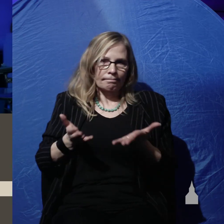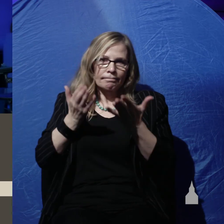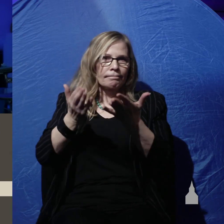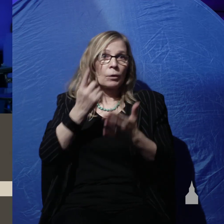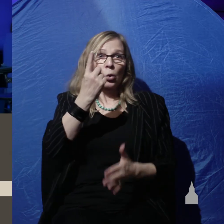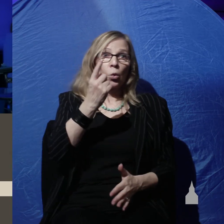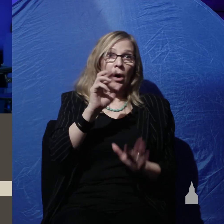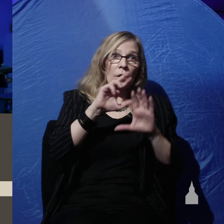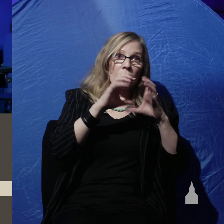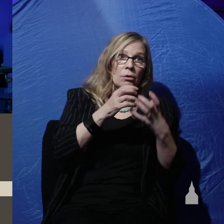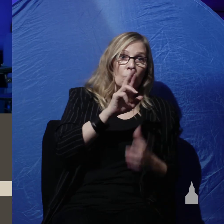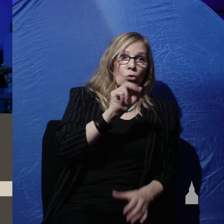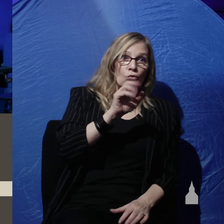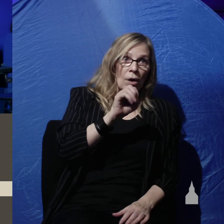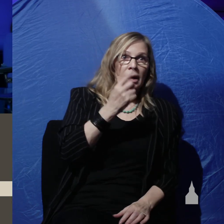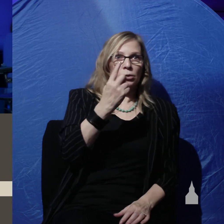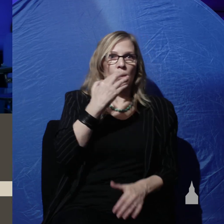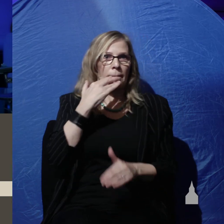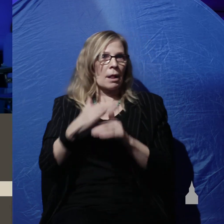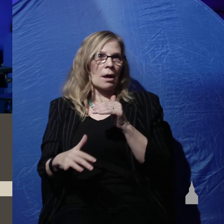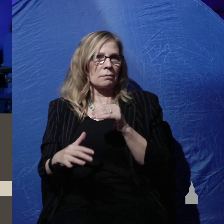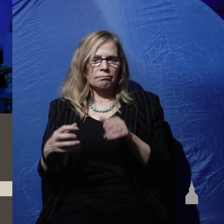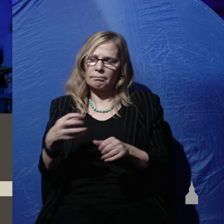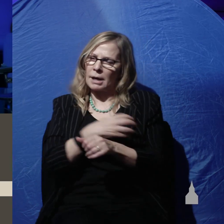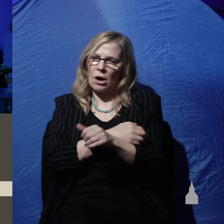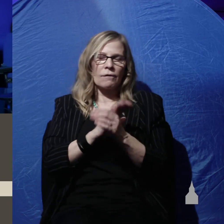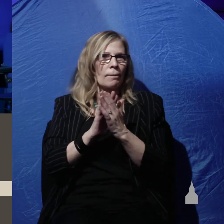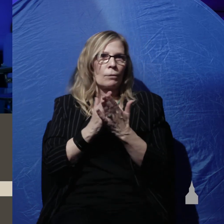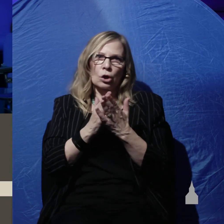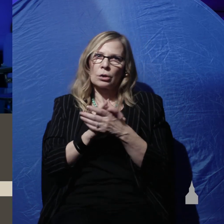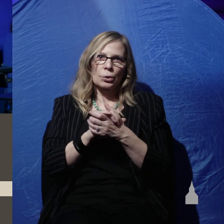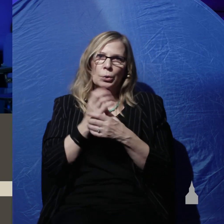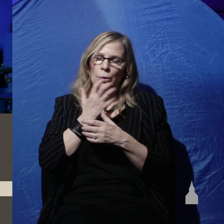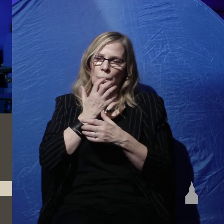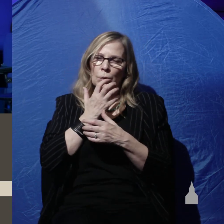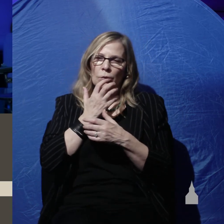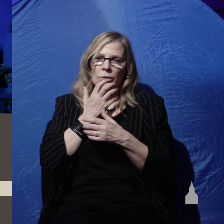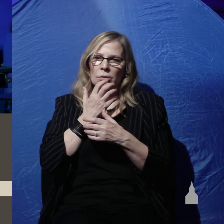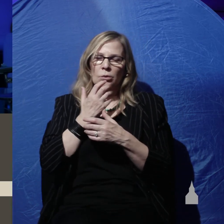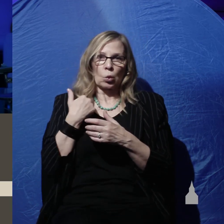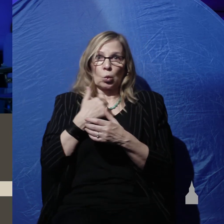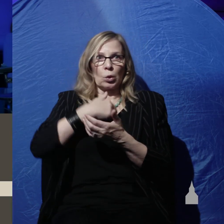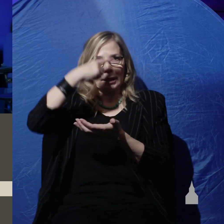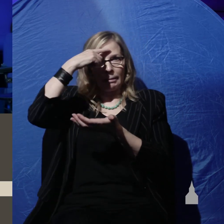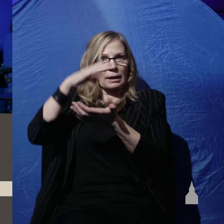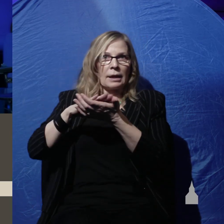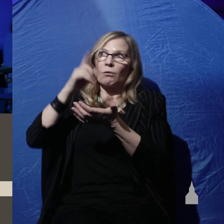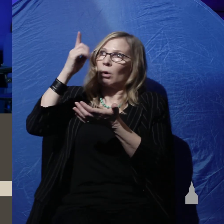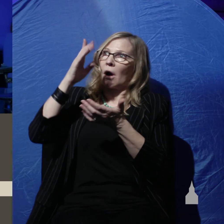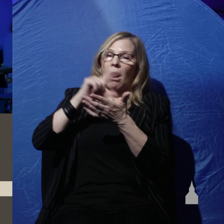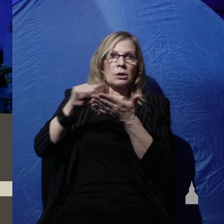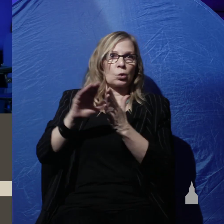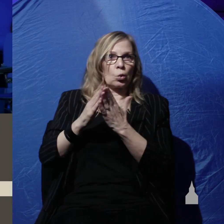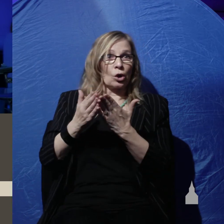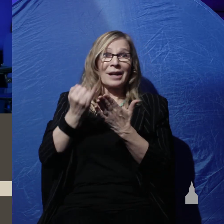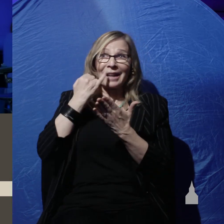blood a powerful book the biblical answer to racism if we'd believe what God's word says we wouldn't have a racism problem